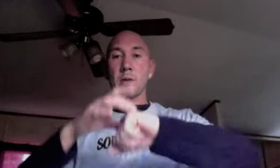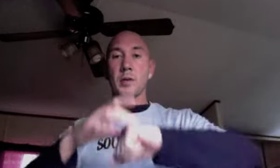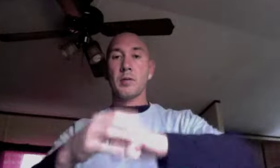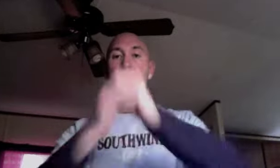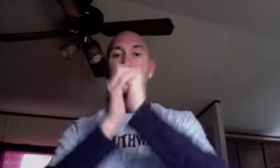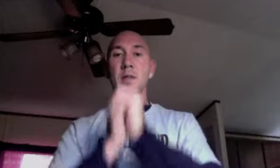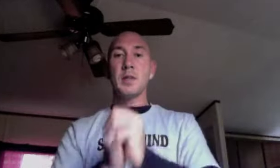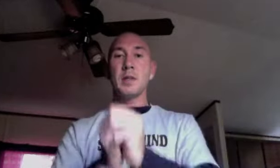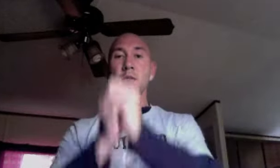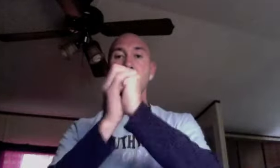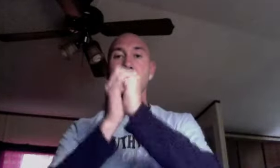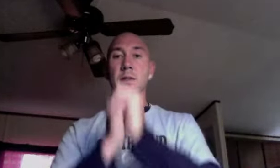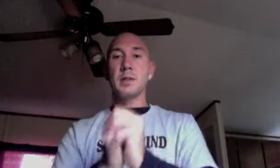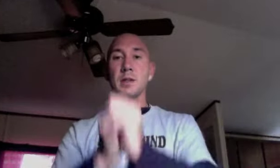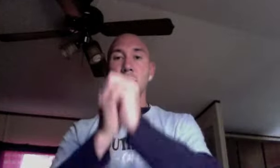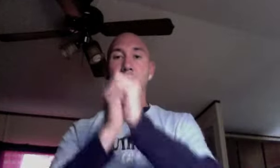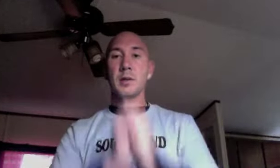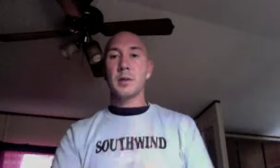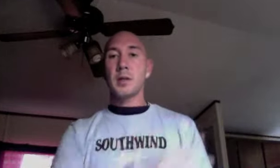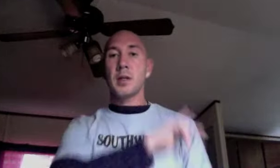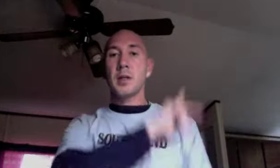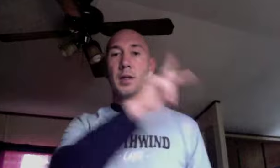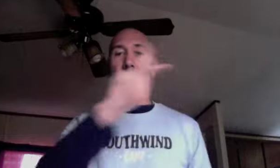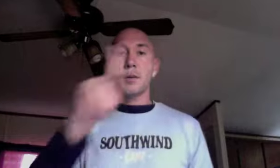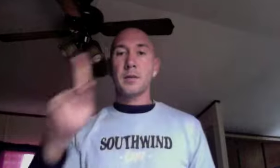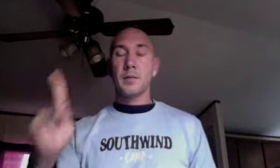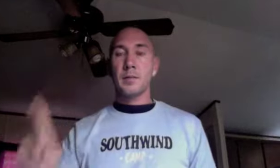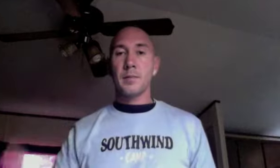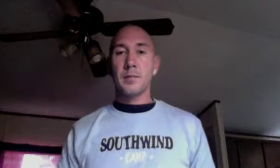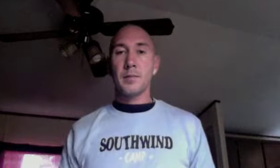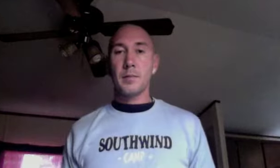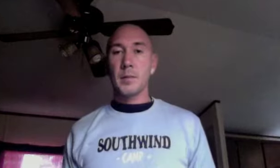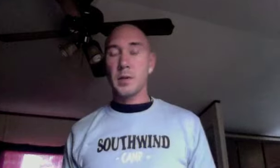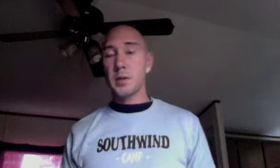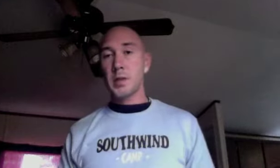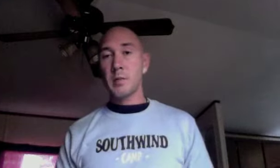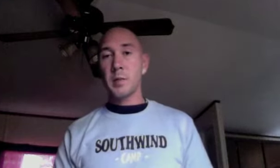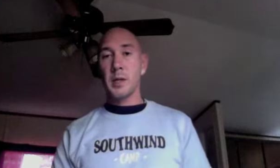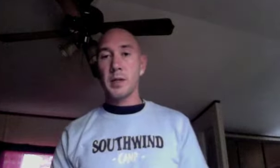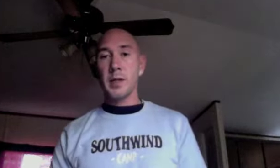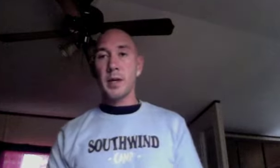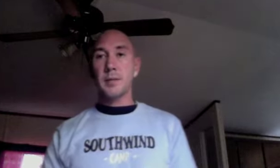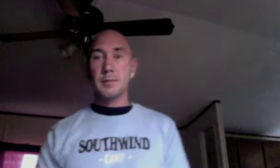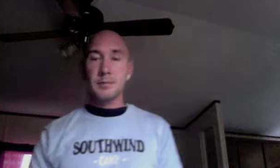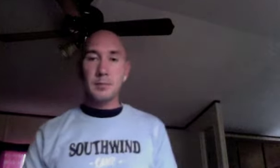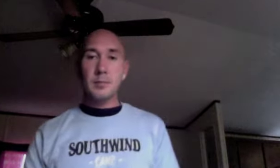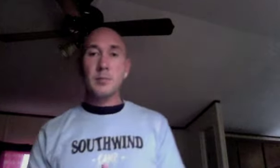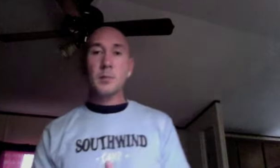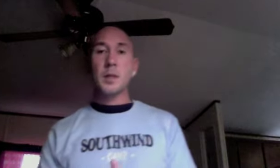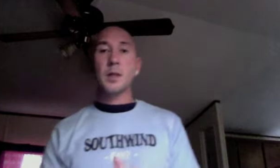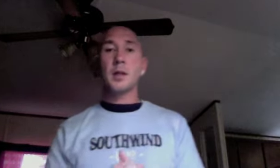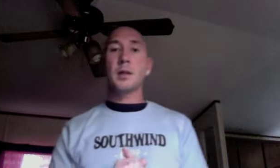receive, receive her king. Just keep repeating that, and then